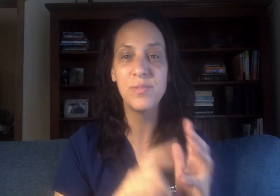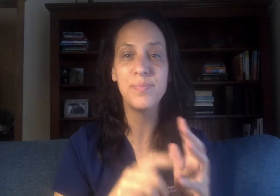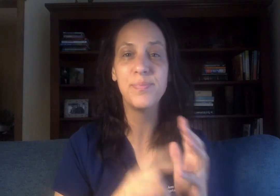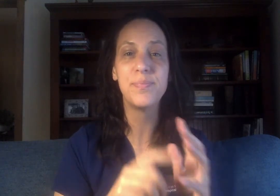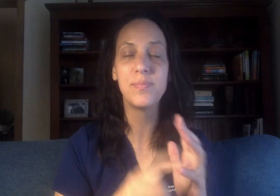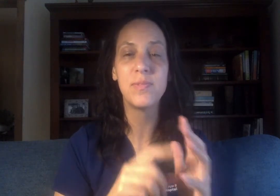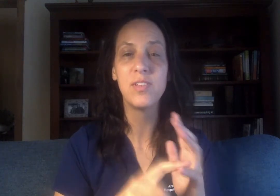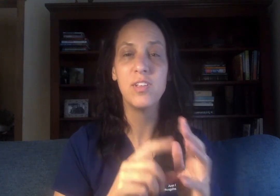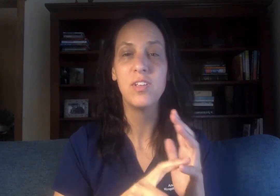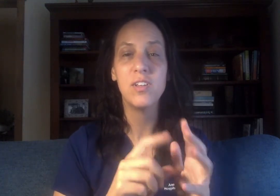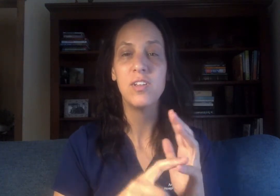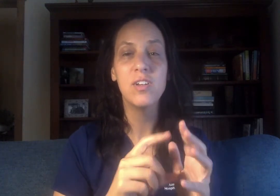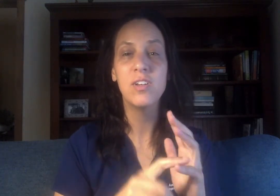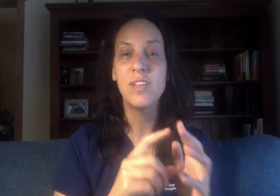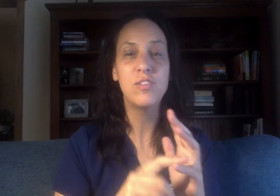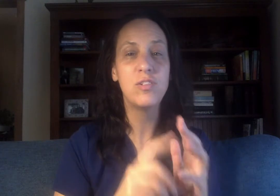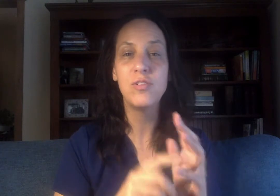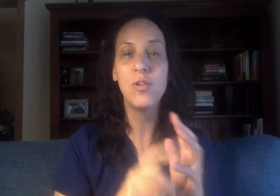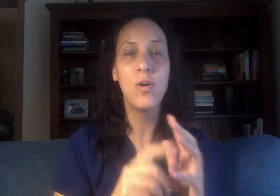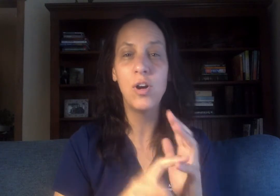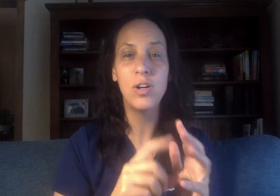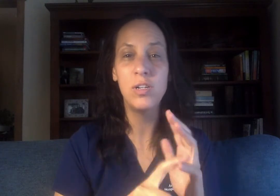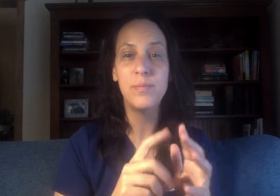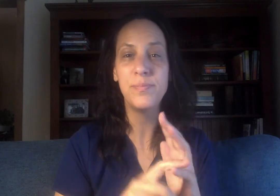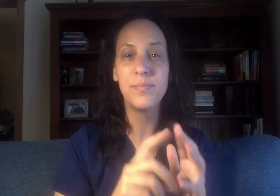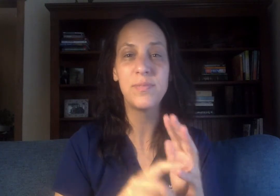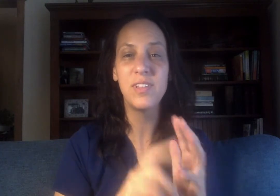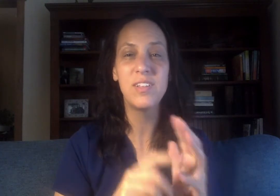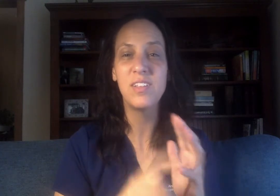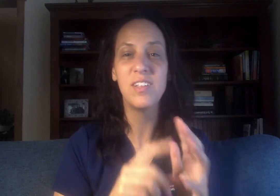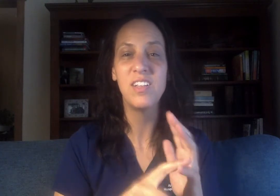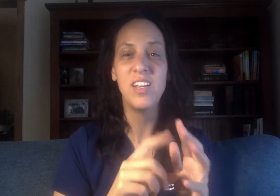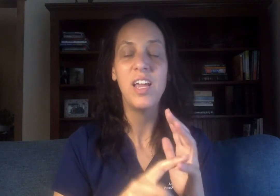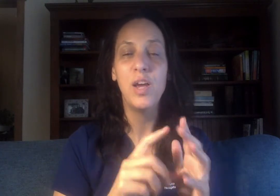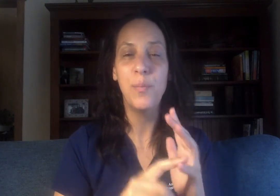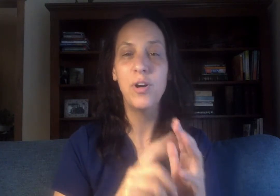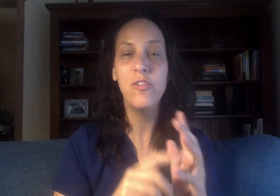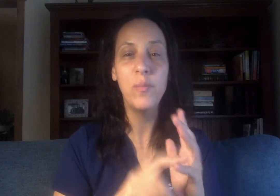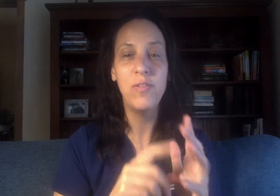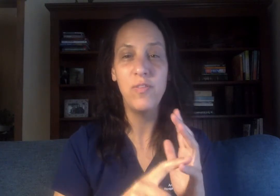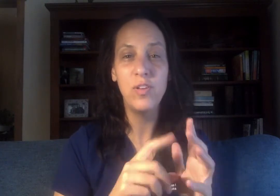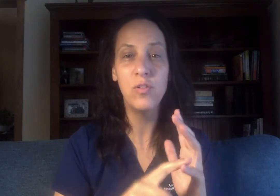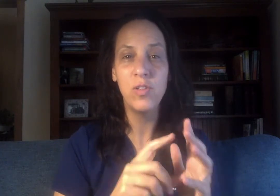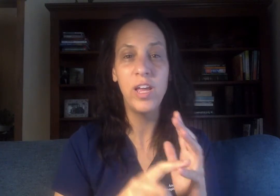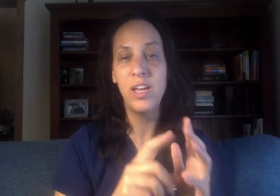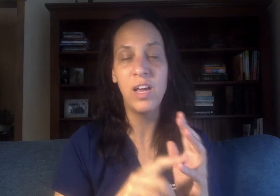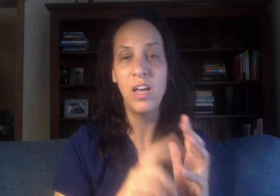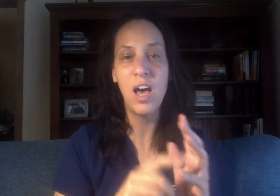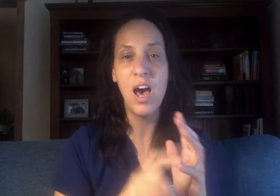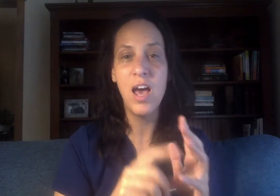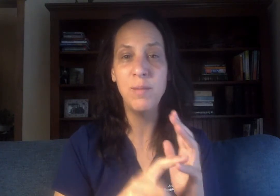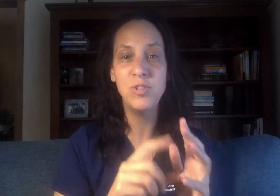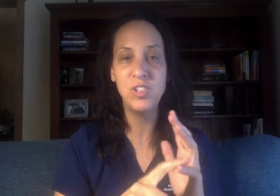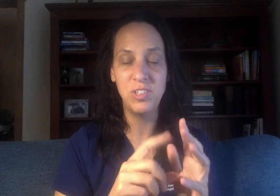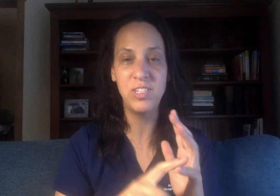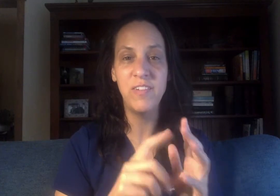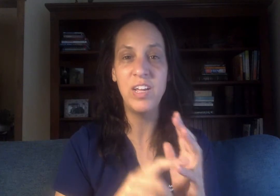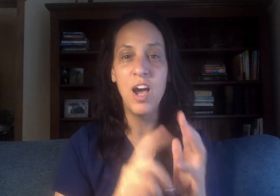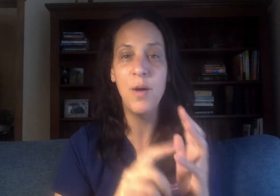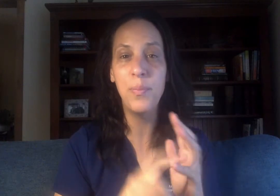oh that's so hard and part of me feels like I'm just giving up